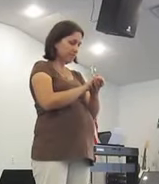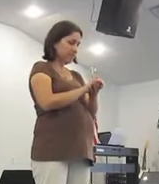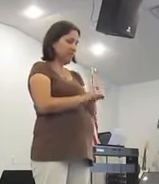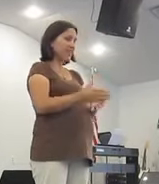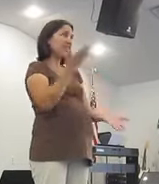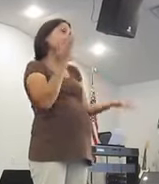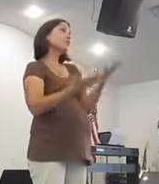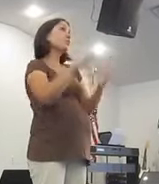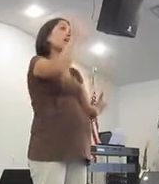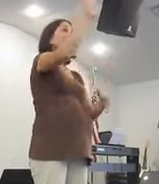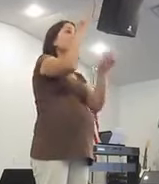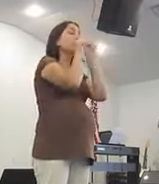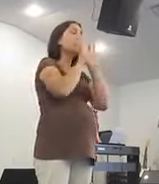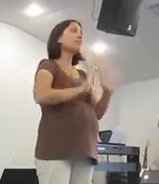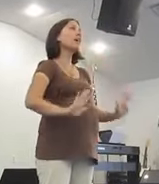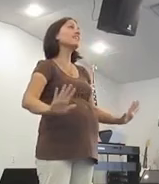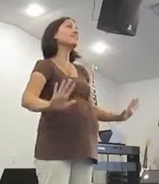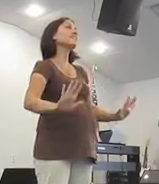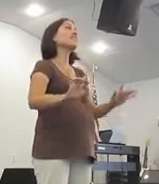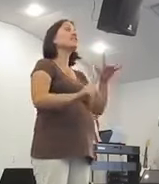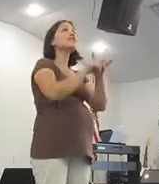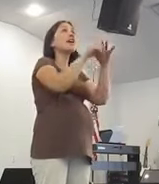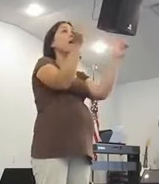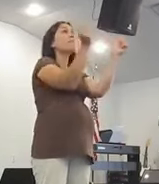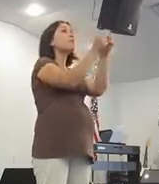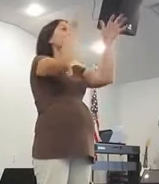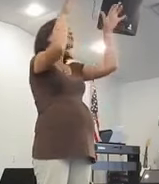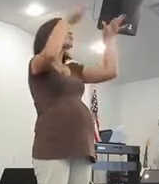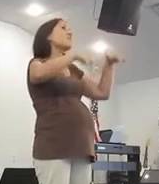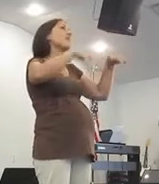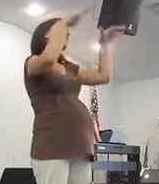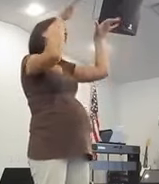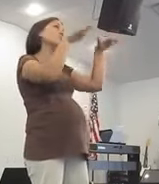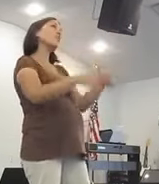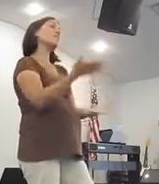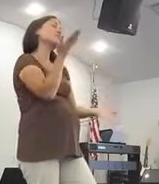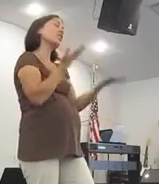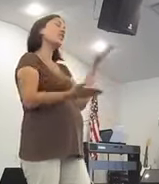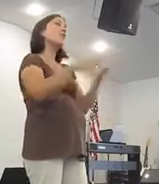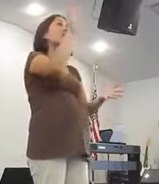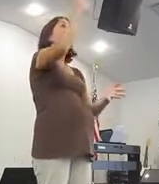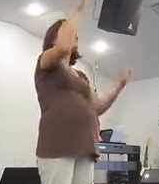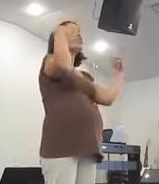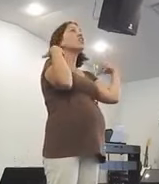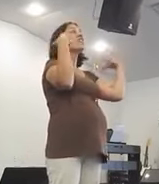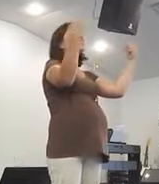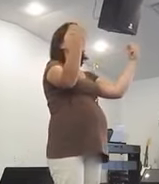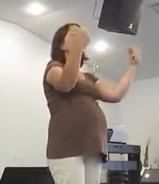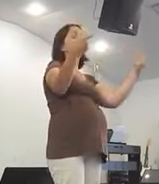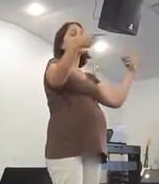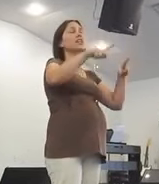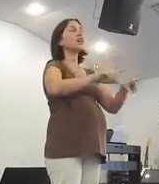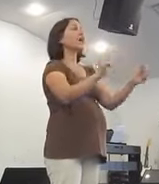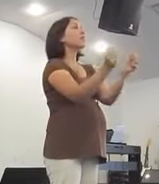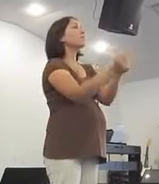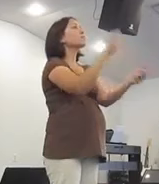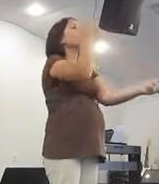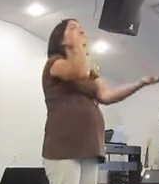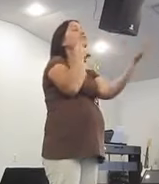Cause what if your blessings come through raindrops? What if your healing comes through